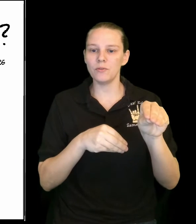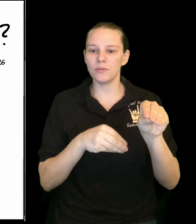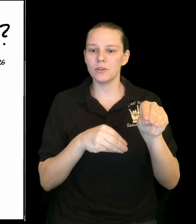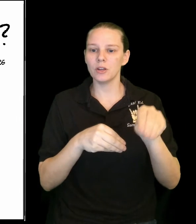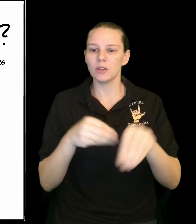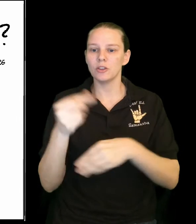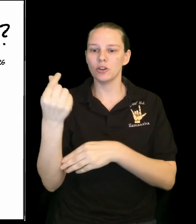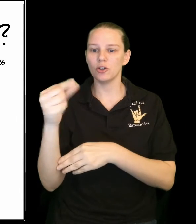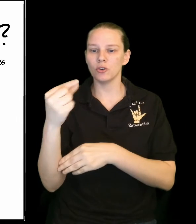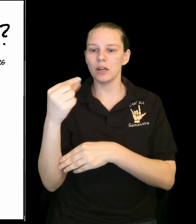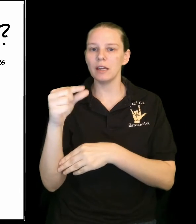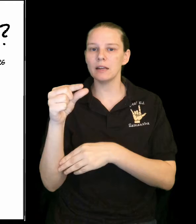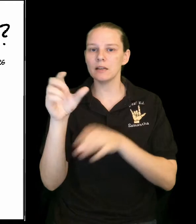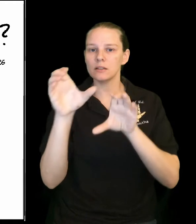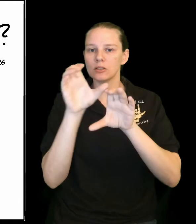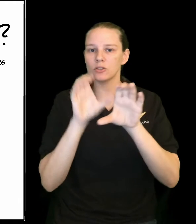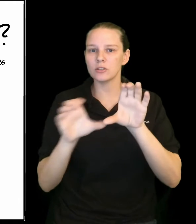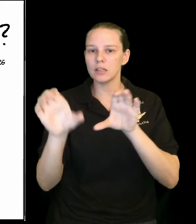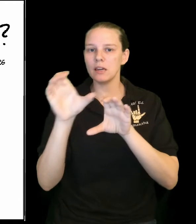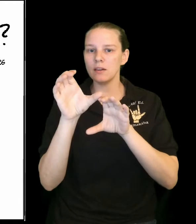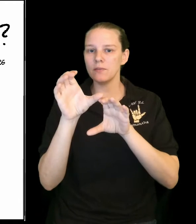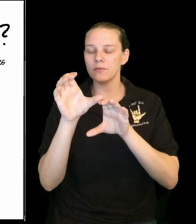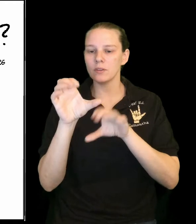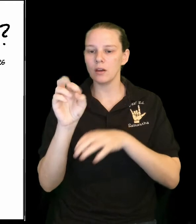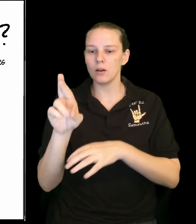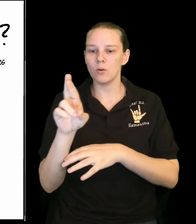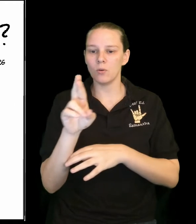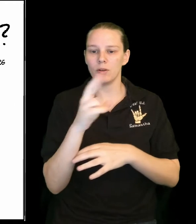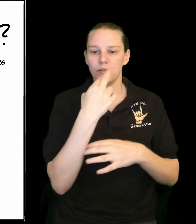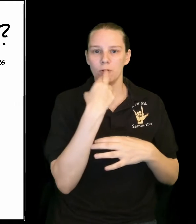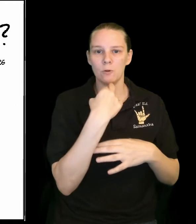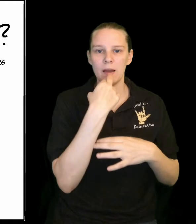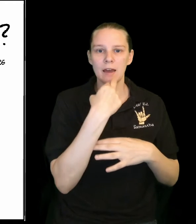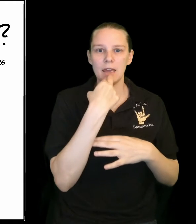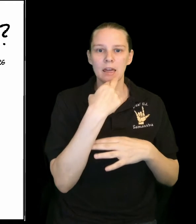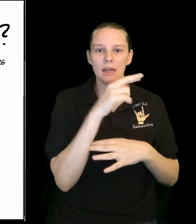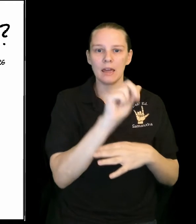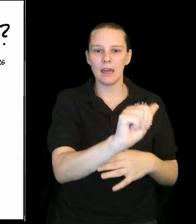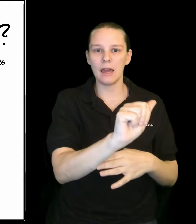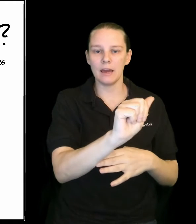the green C or the red A?